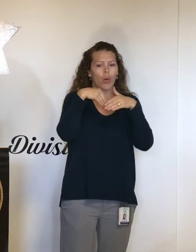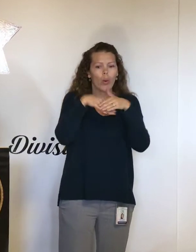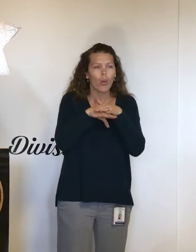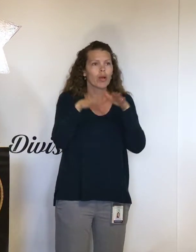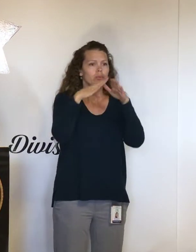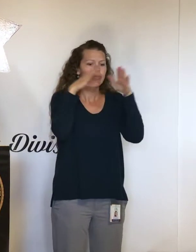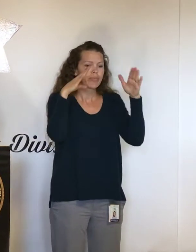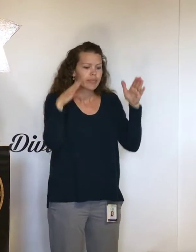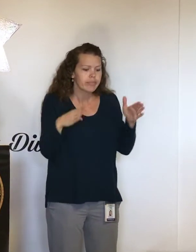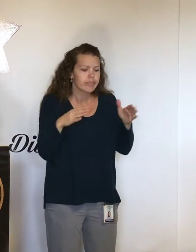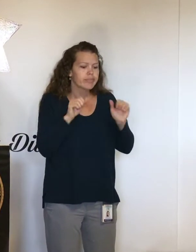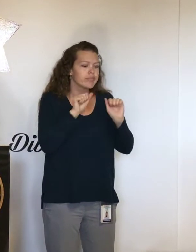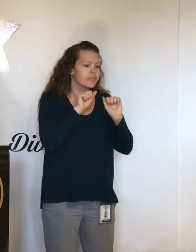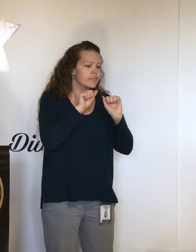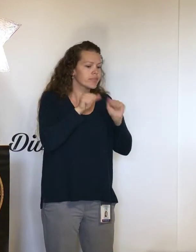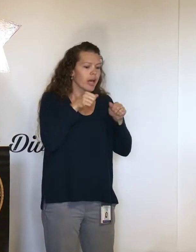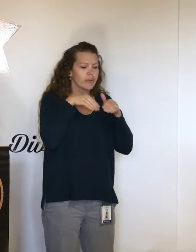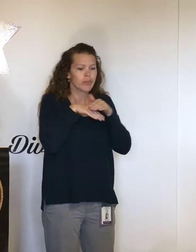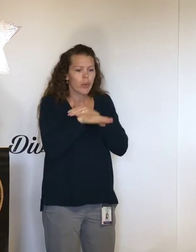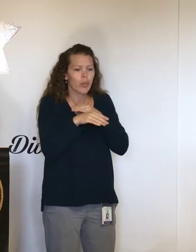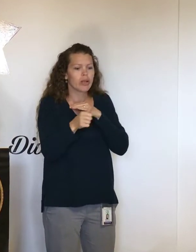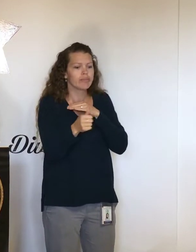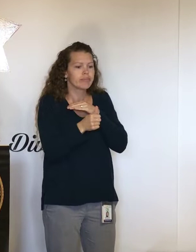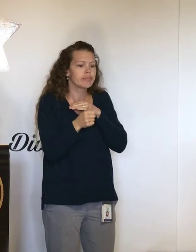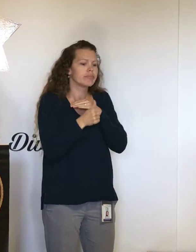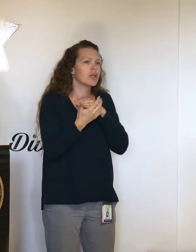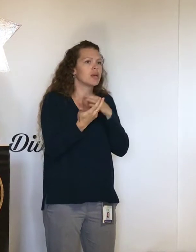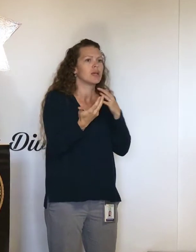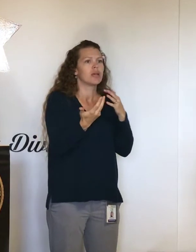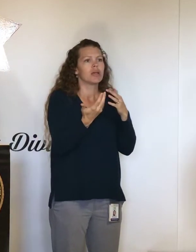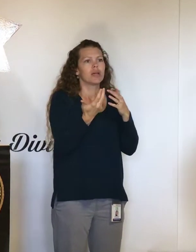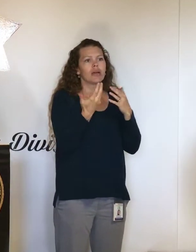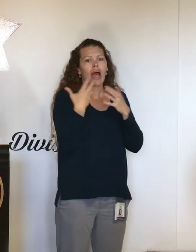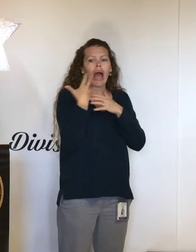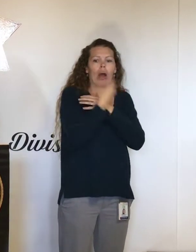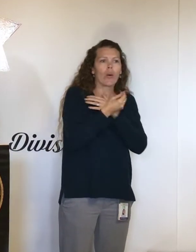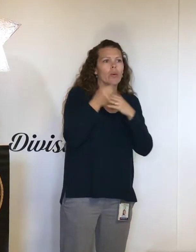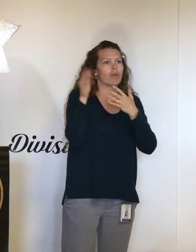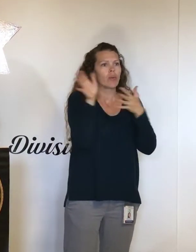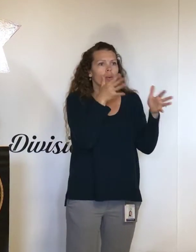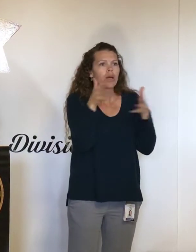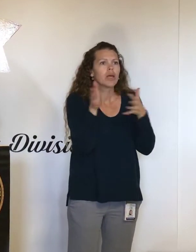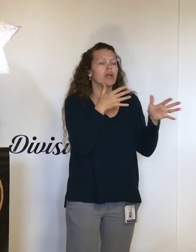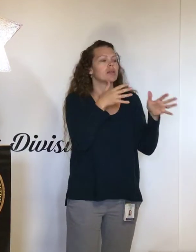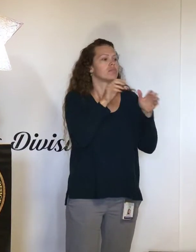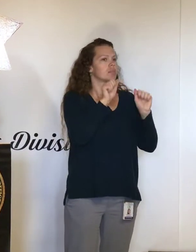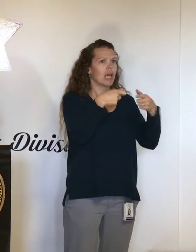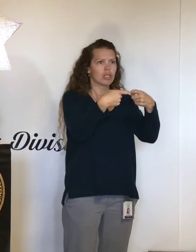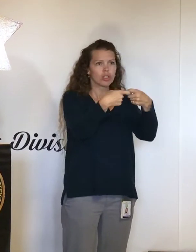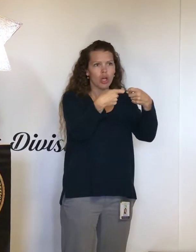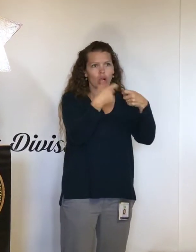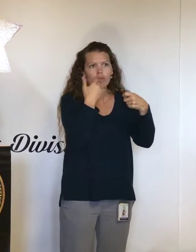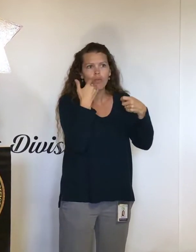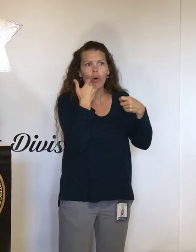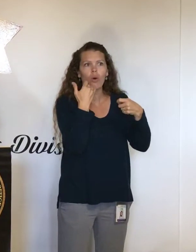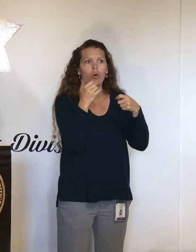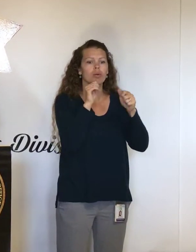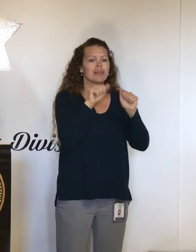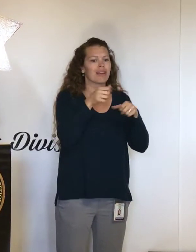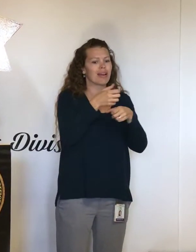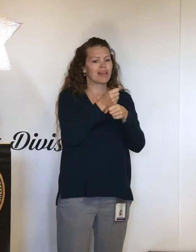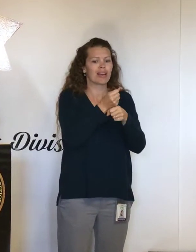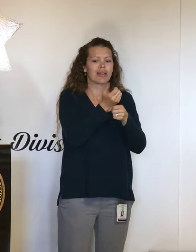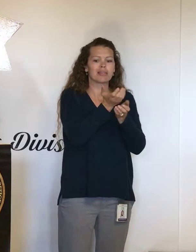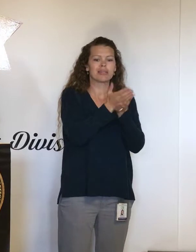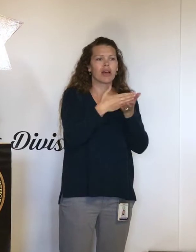a shelter where people stay at. It's a temporary location that they can get some resources. can get a charge. And that